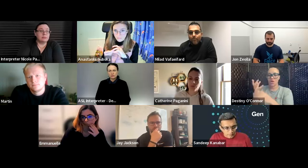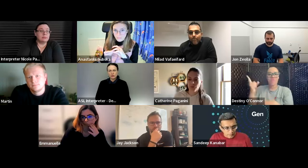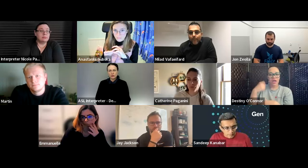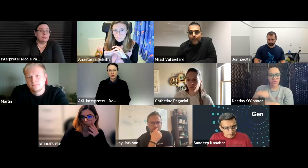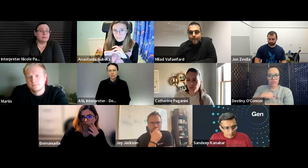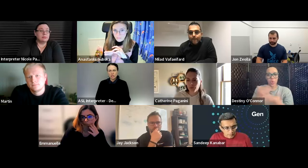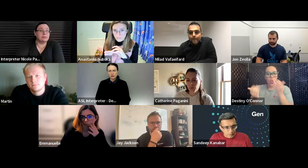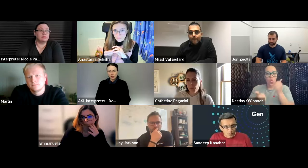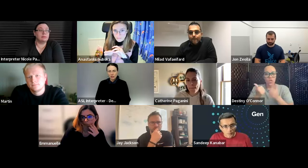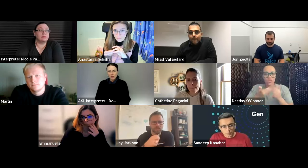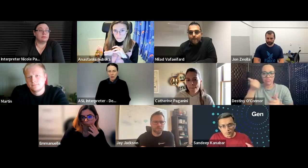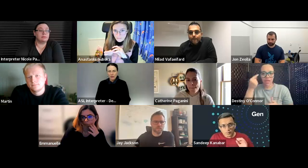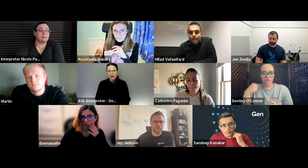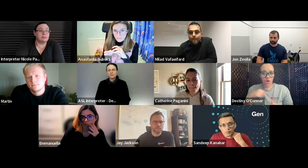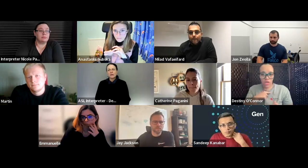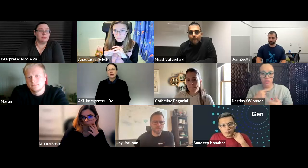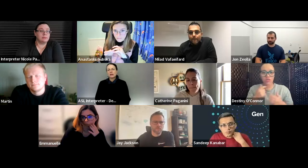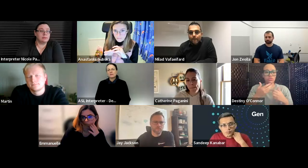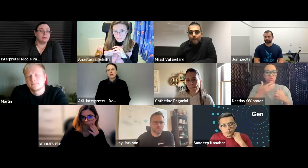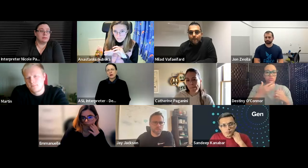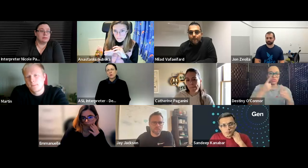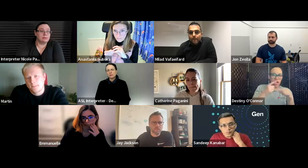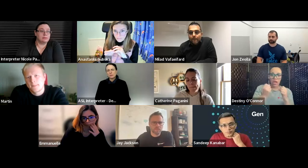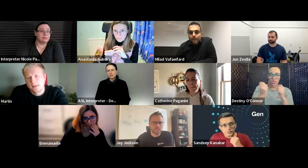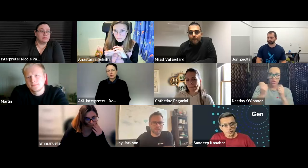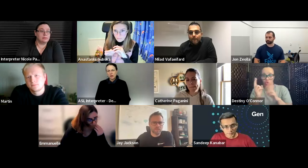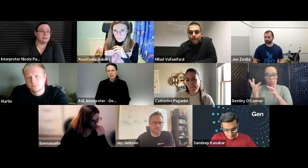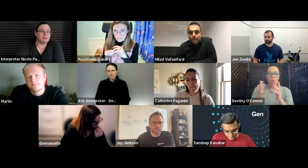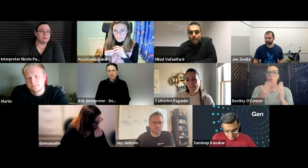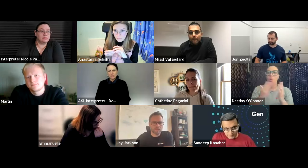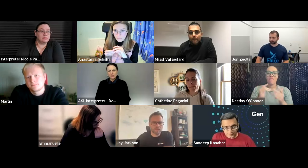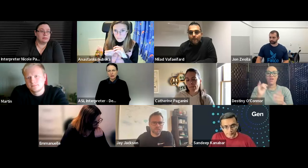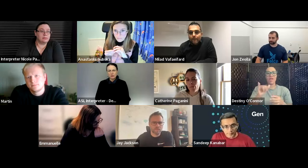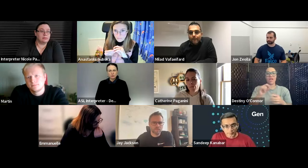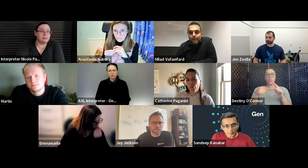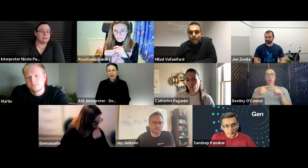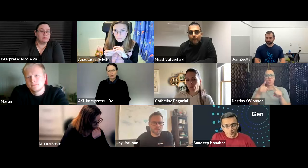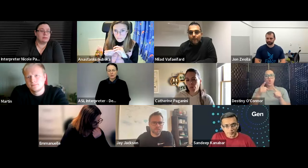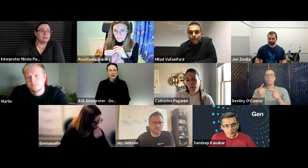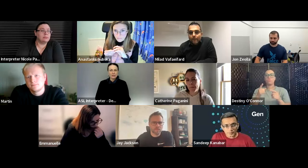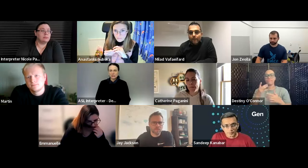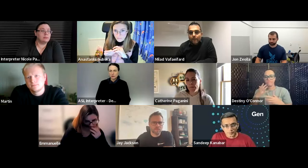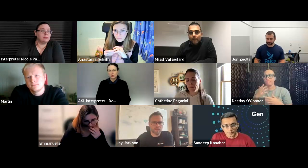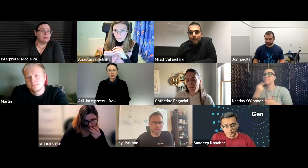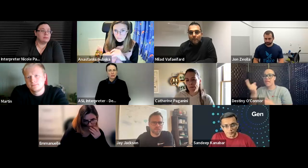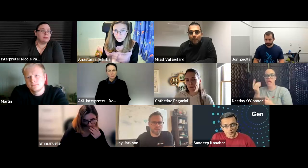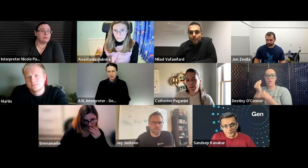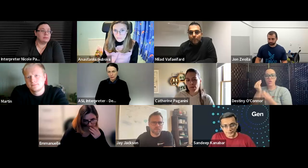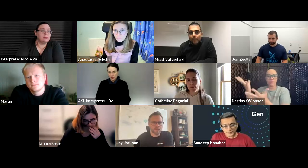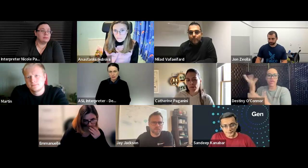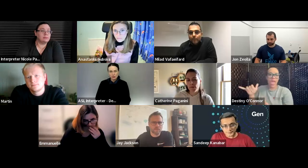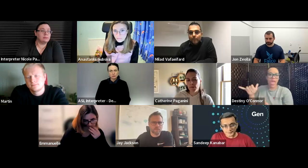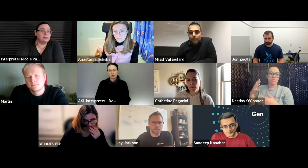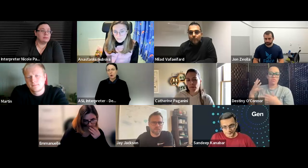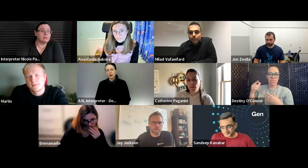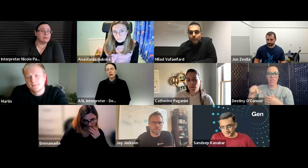do some further negotiation via email with them and find out what is best for us um about how we how many interpreters we need and which